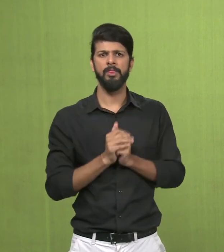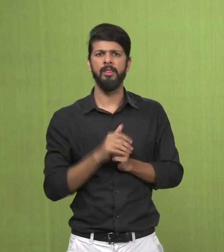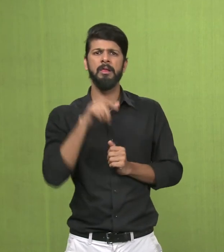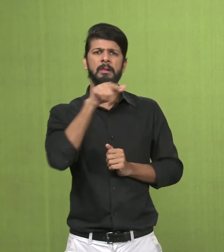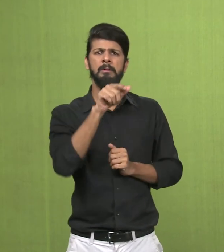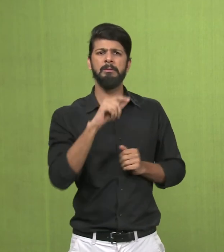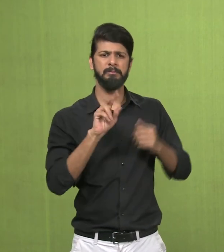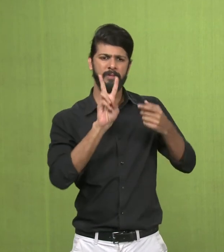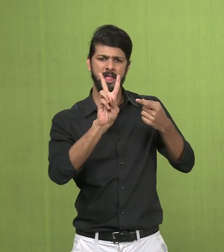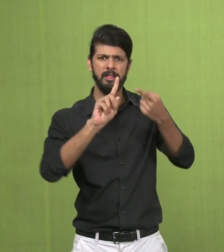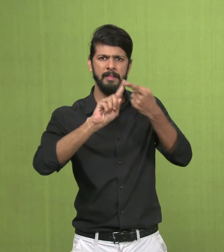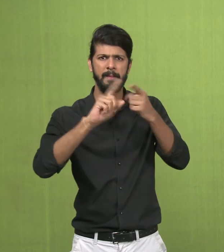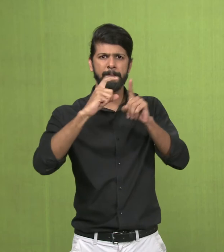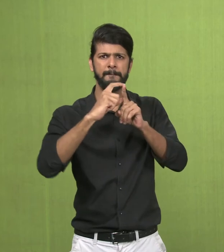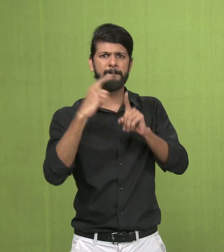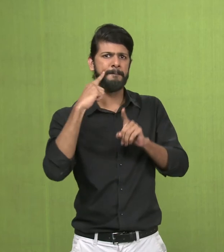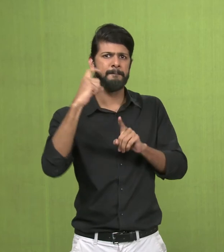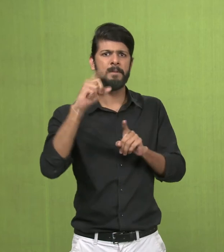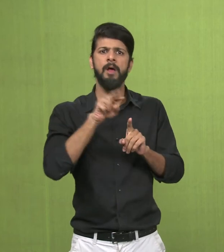The general introduction for the Chanvar Dharini Yakshi.